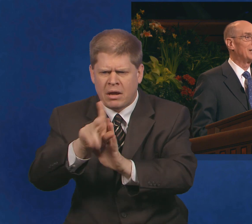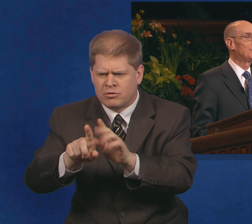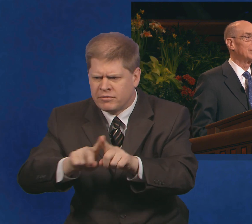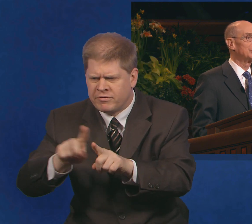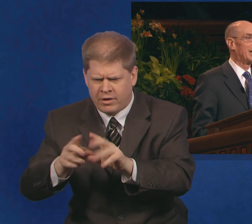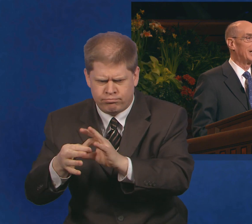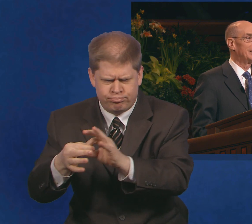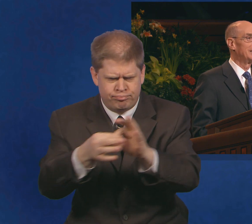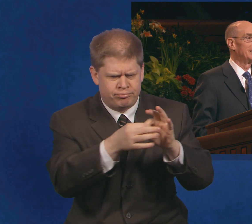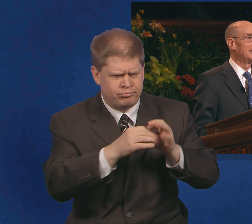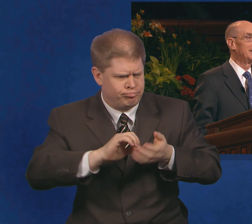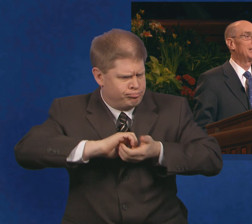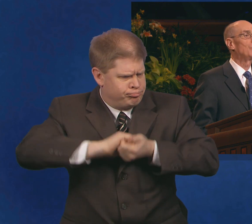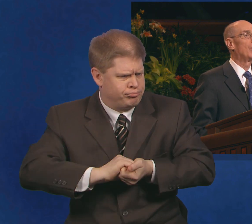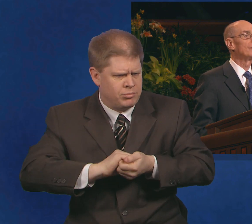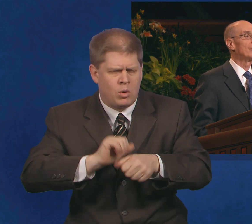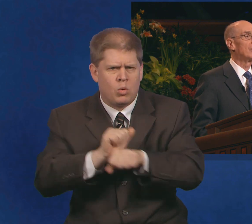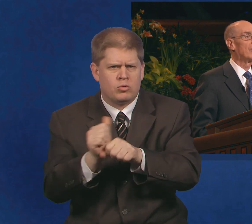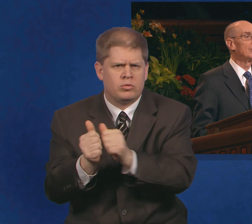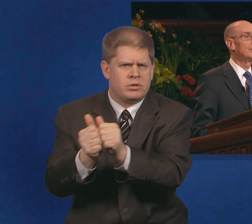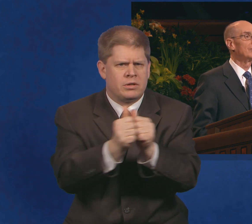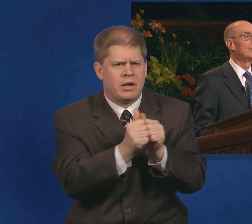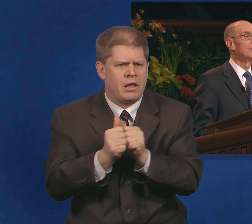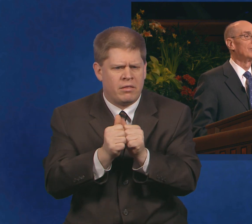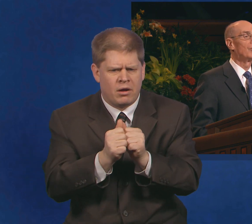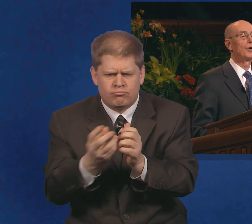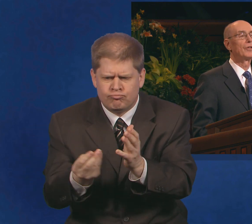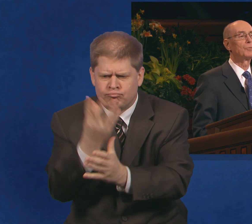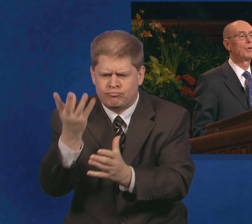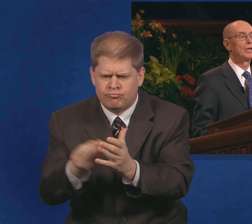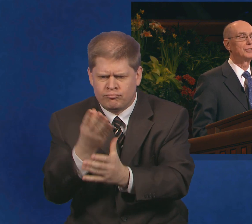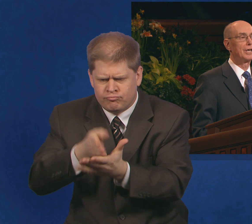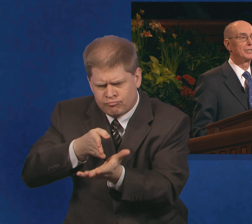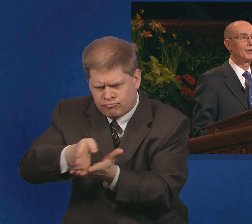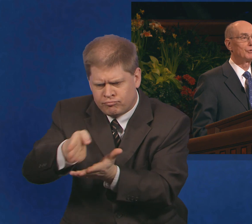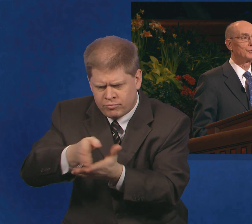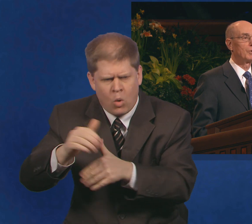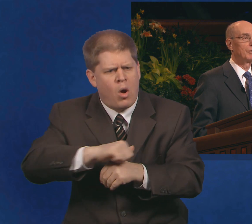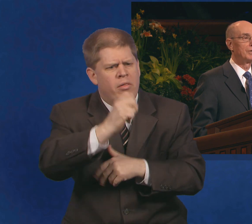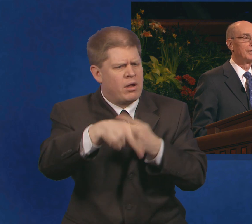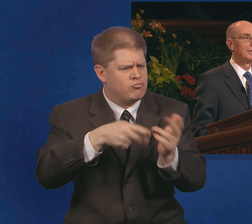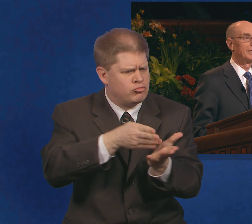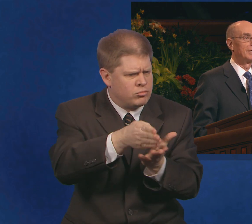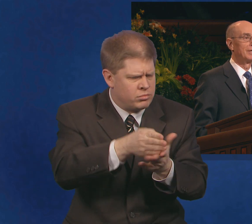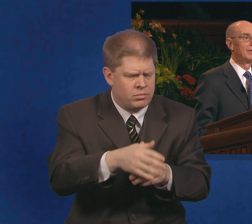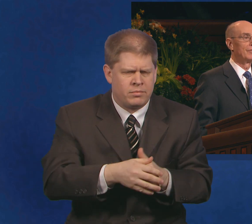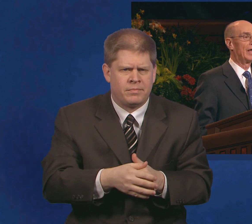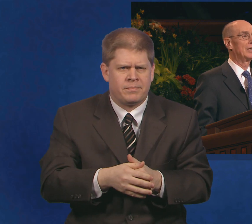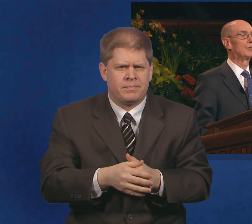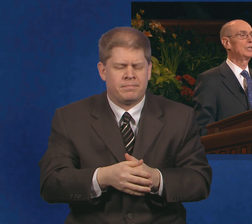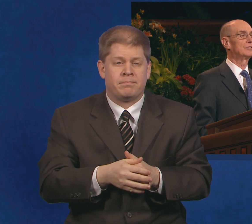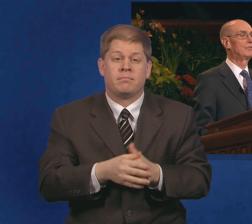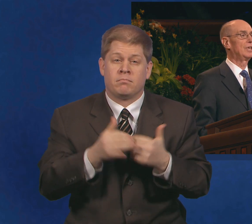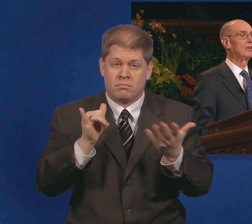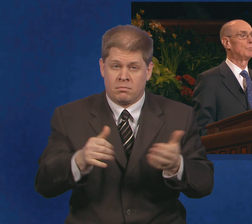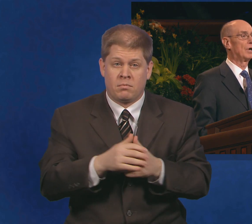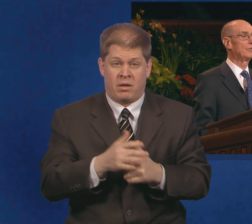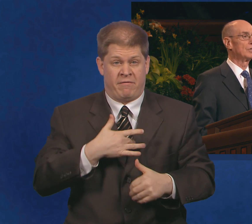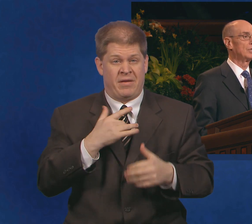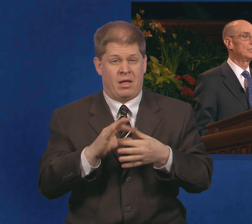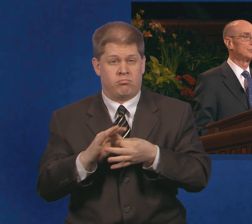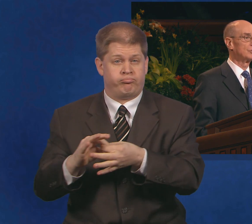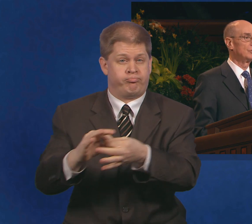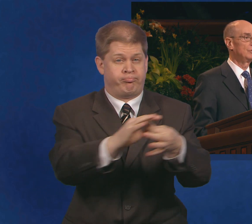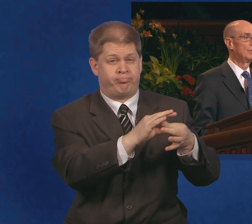side by side in a welfare garden or other project. That increased feeling of